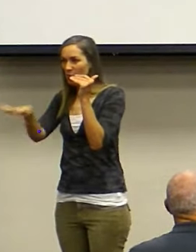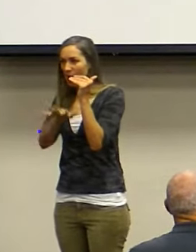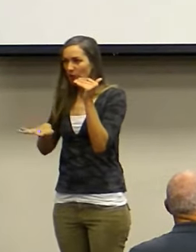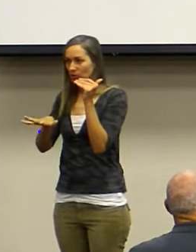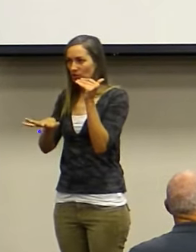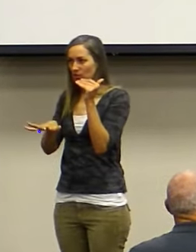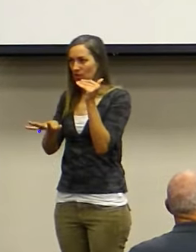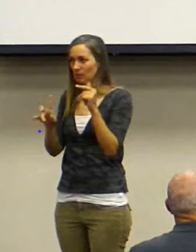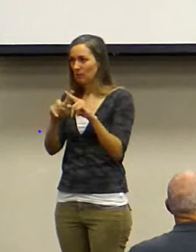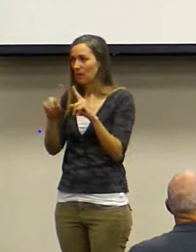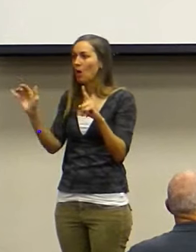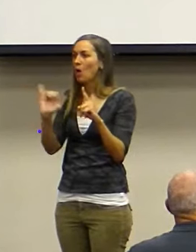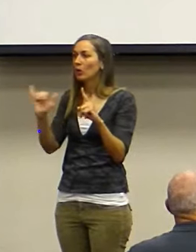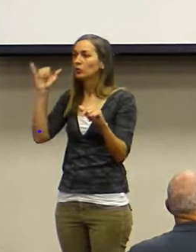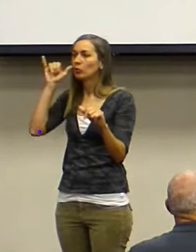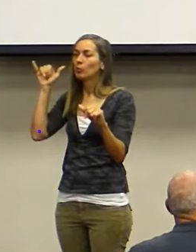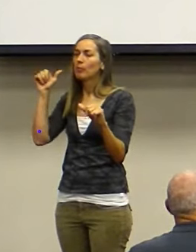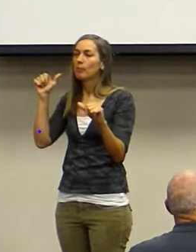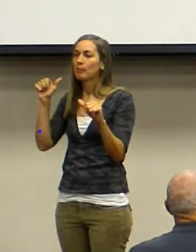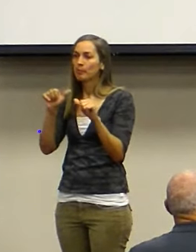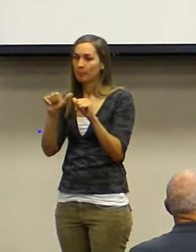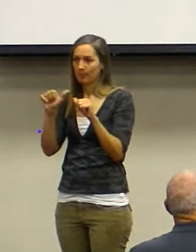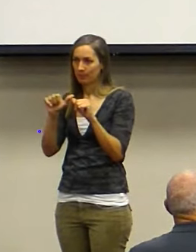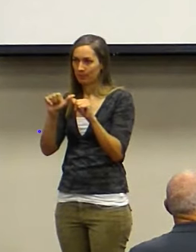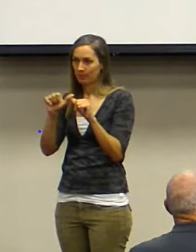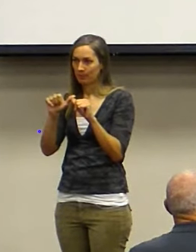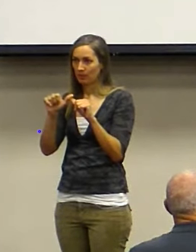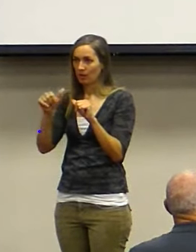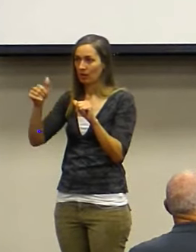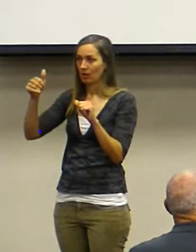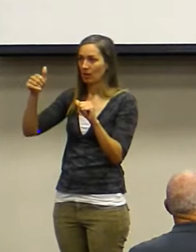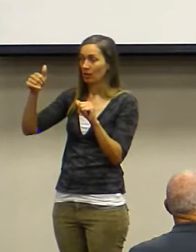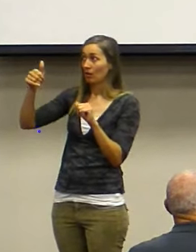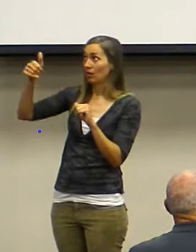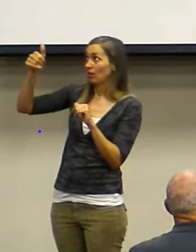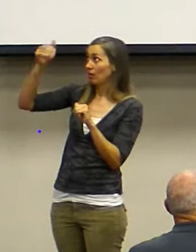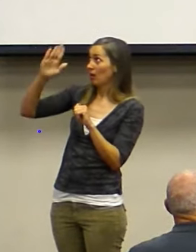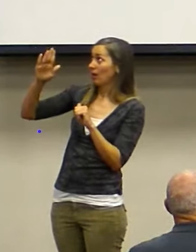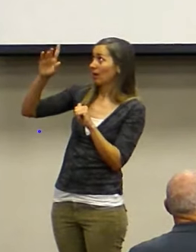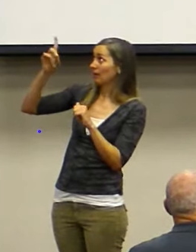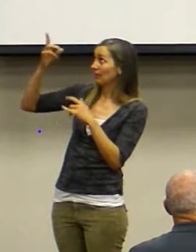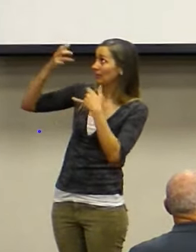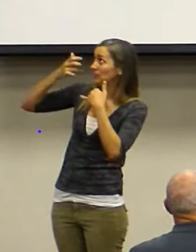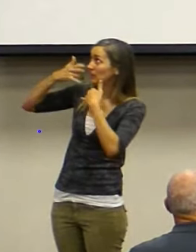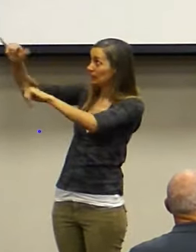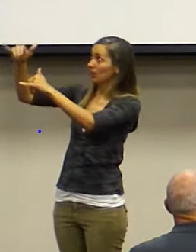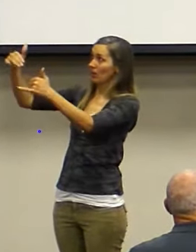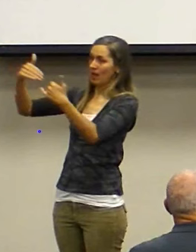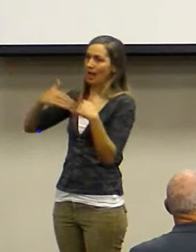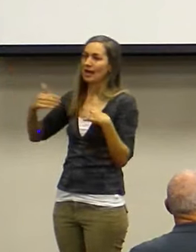you also must remember God is still in control.